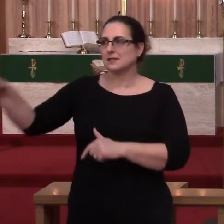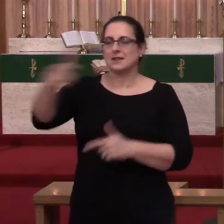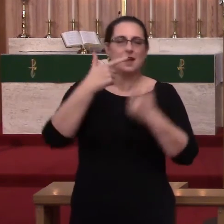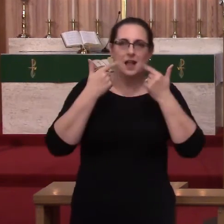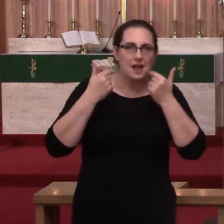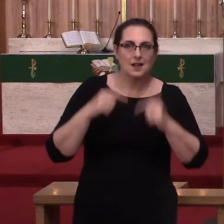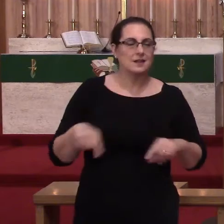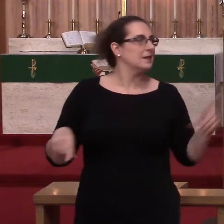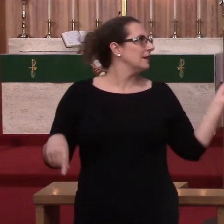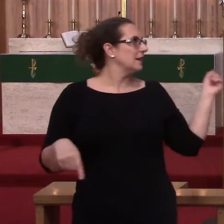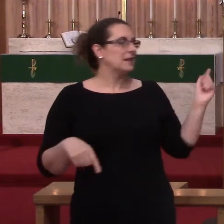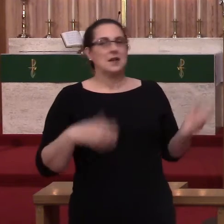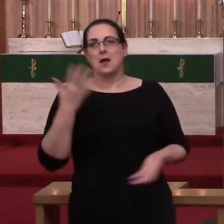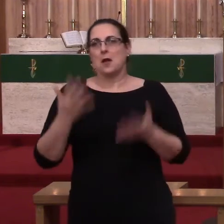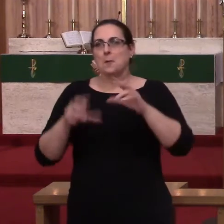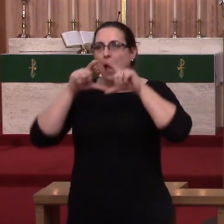I guess with the mass, it's harder to laugh.